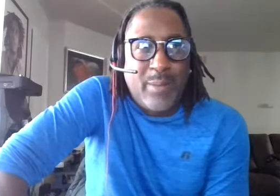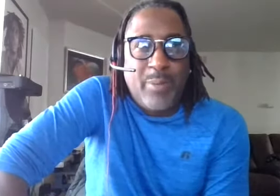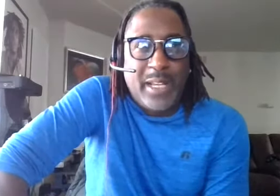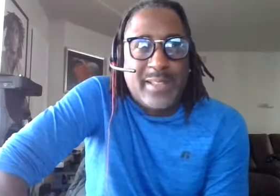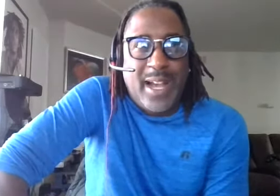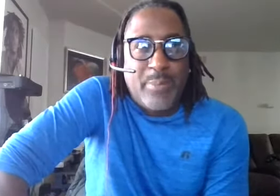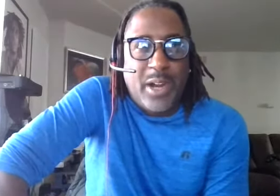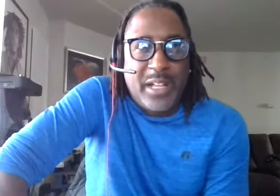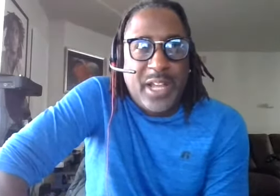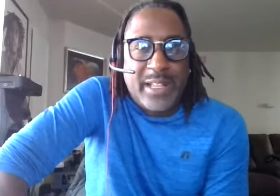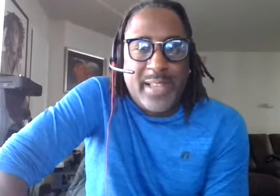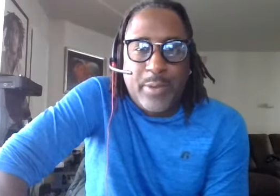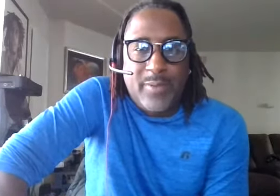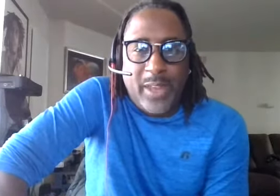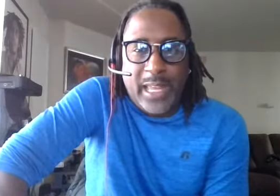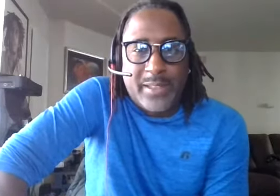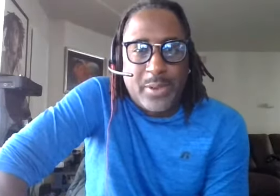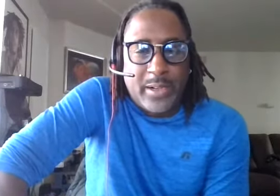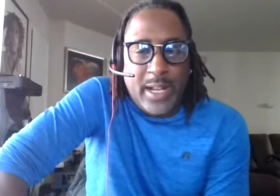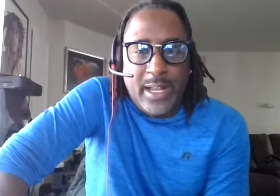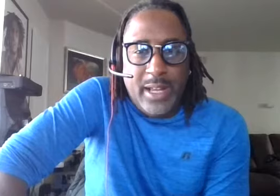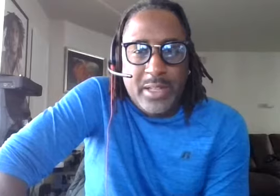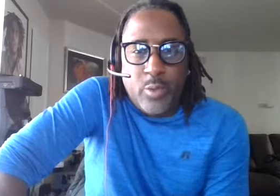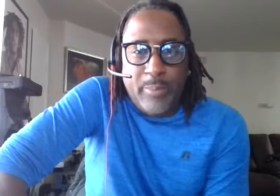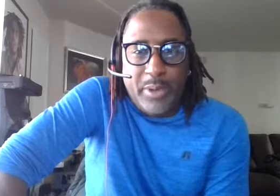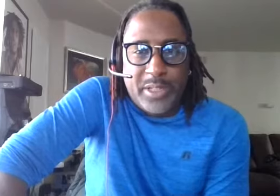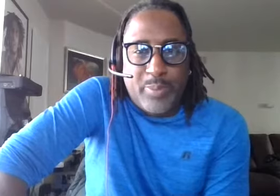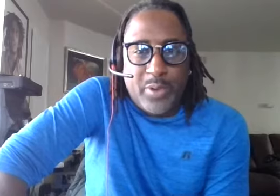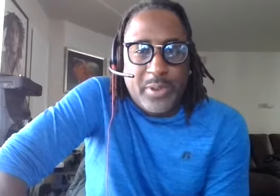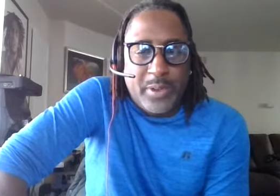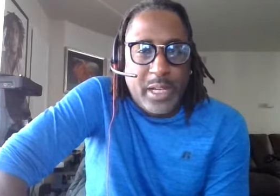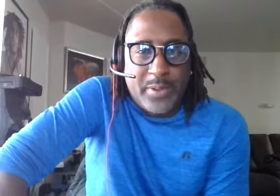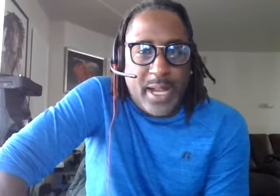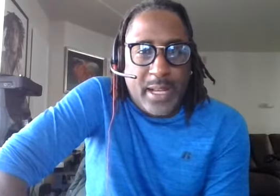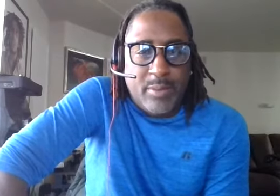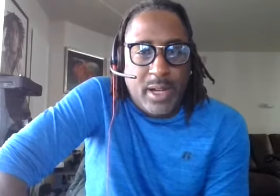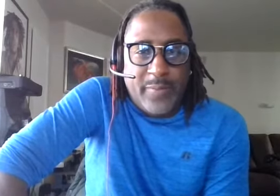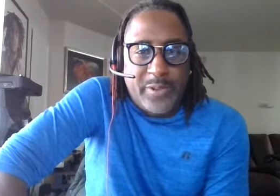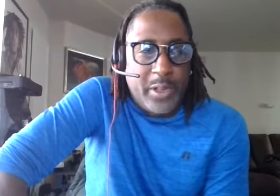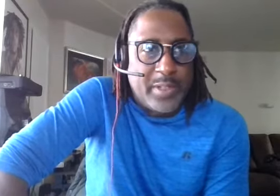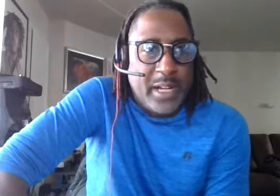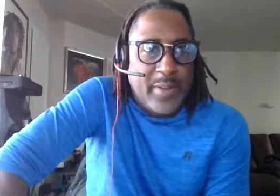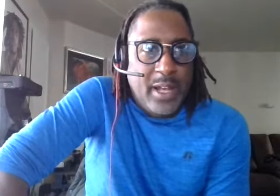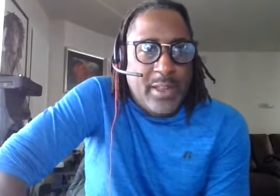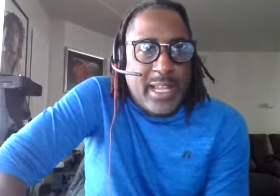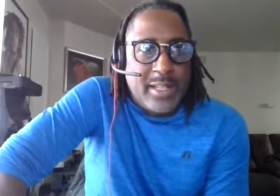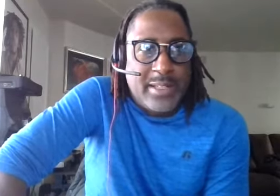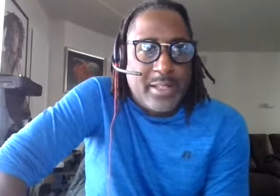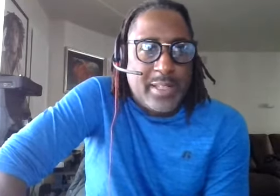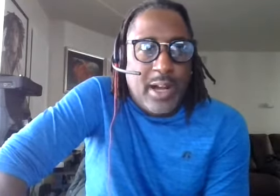like maybe any side projects like with vanx or uh doug winbush personal you know side of solo stuff like let's let's